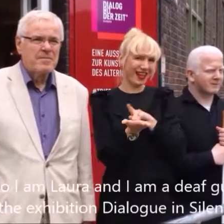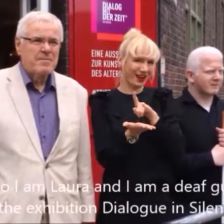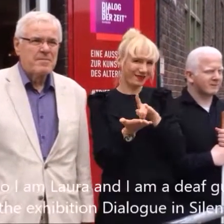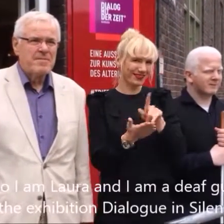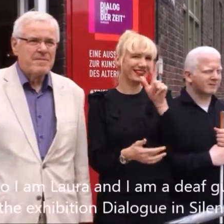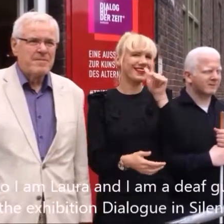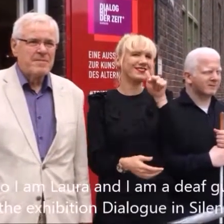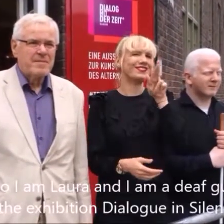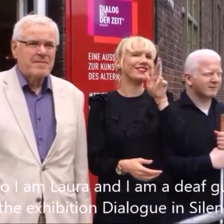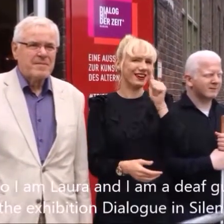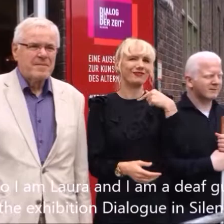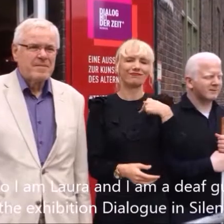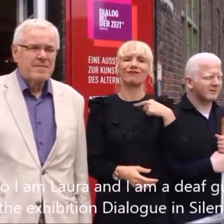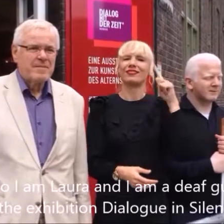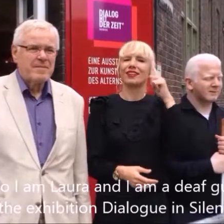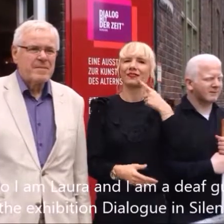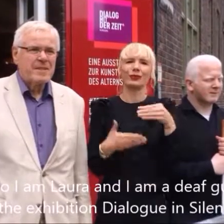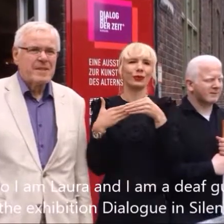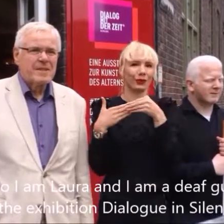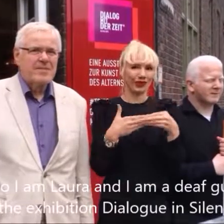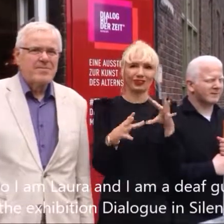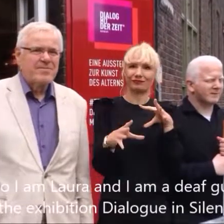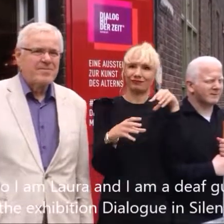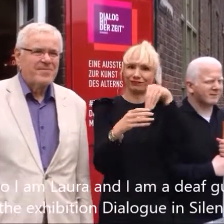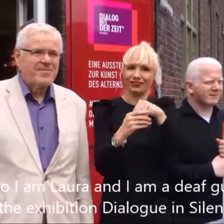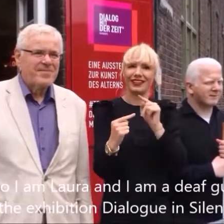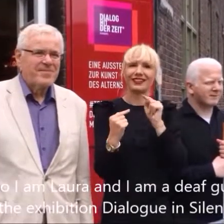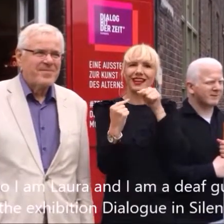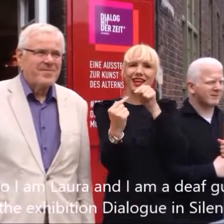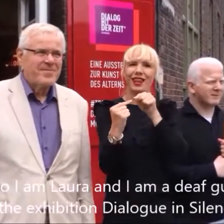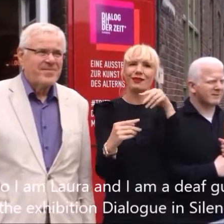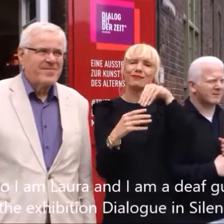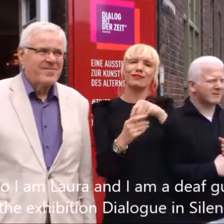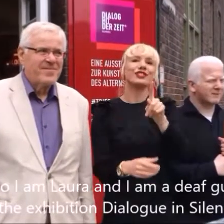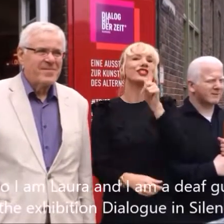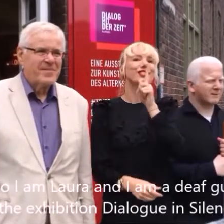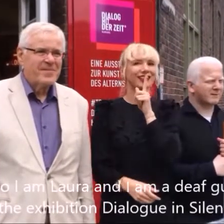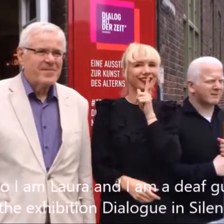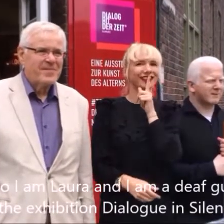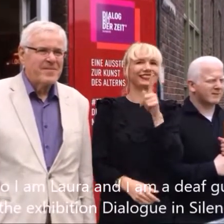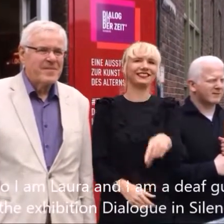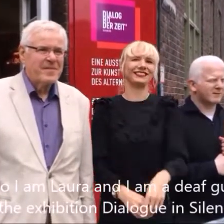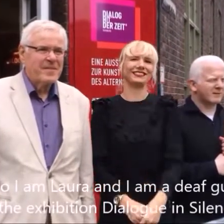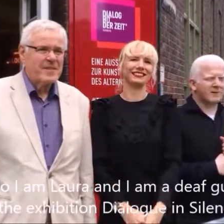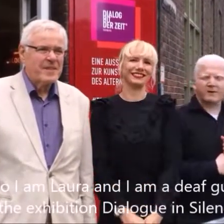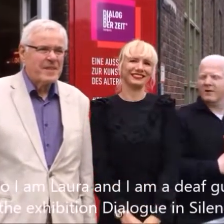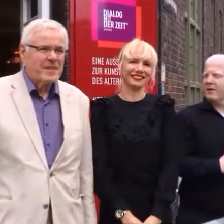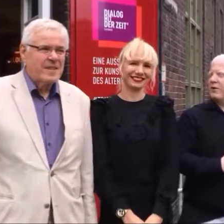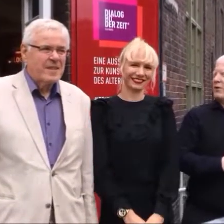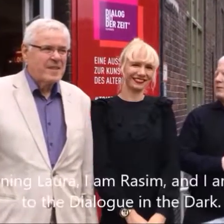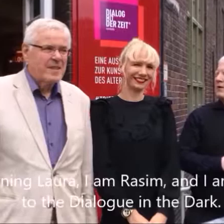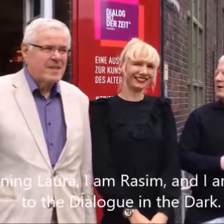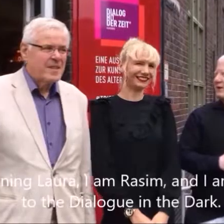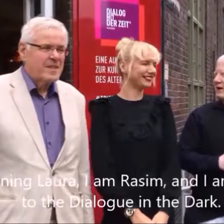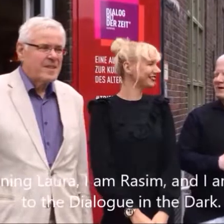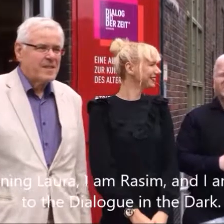Hello, I'm Laura and I'm a deaf guide in the exhibition Dialogue in Silence. Good morning Laura,